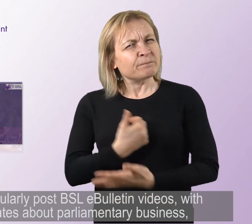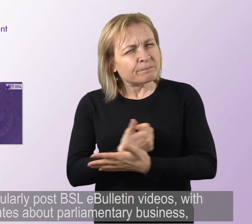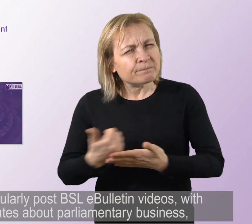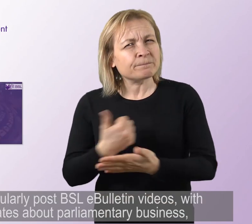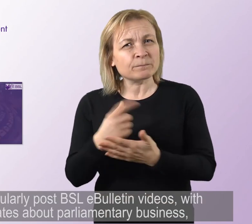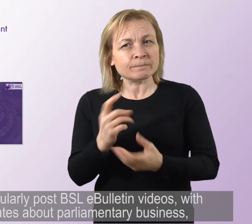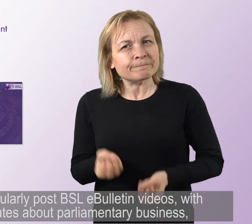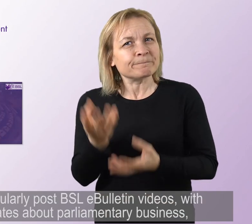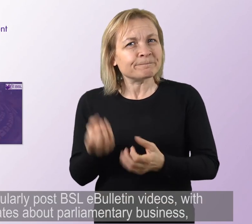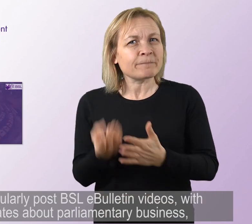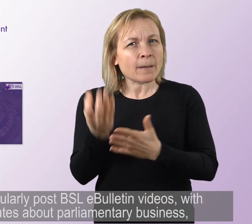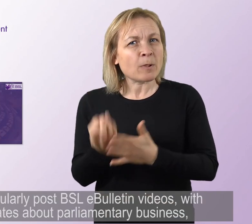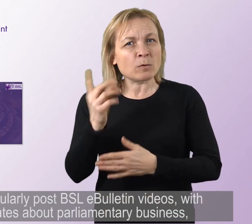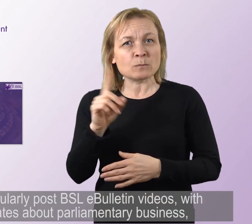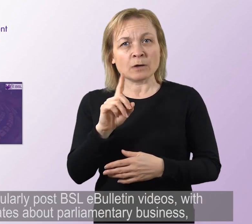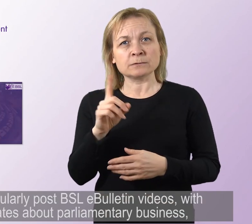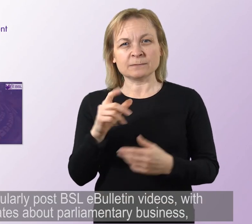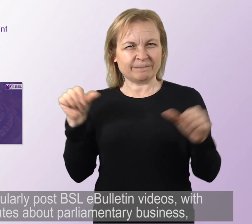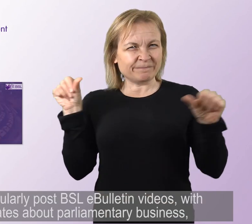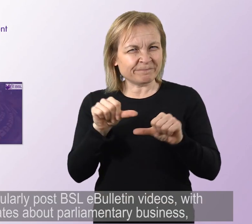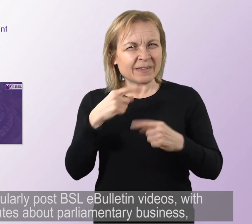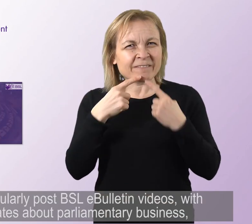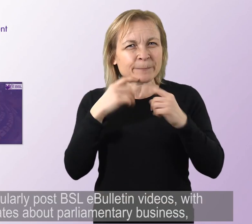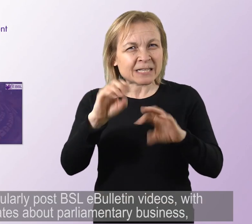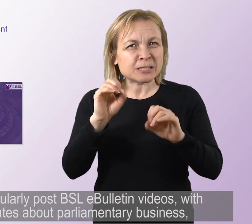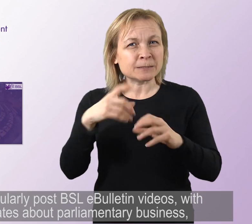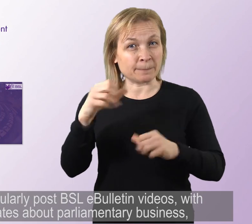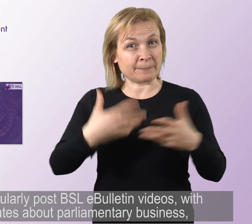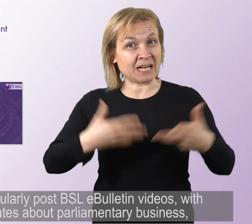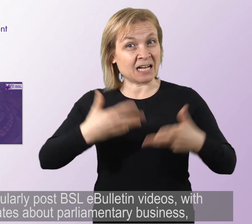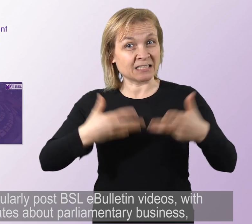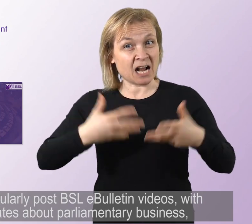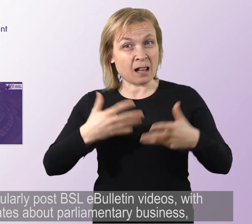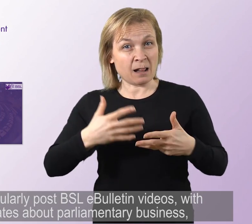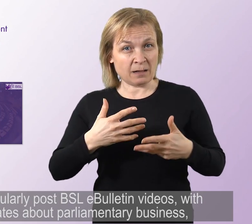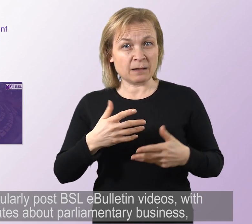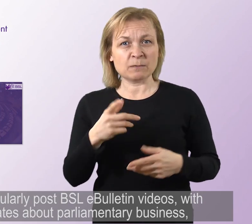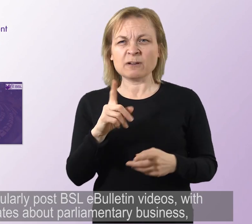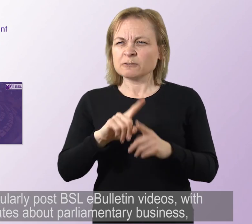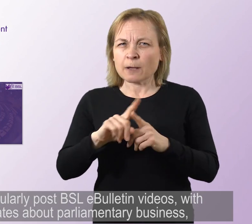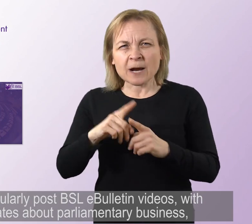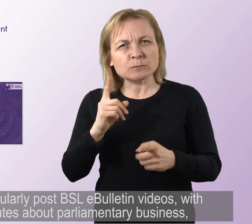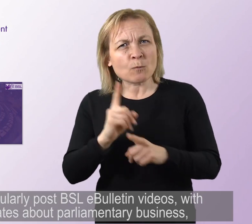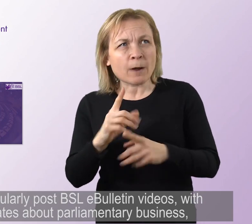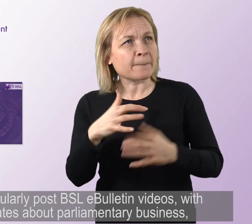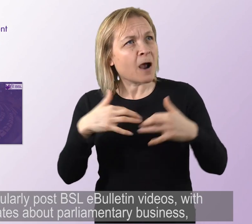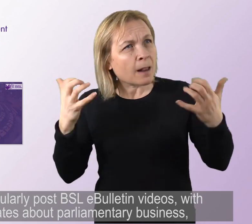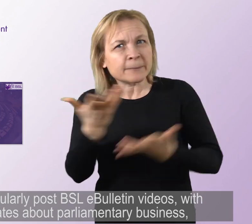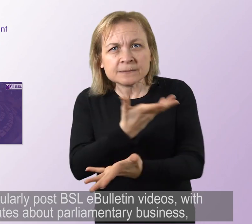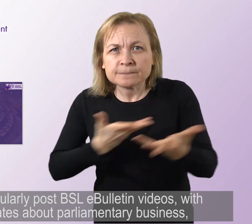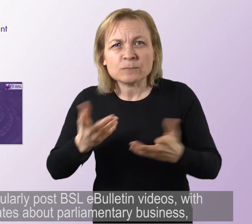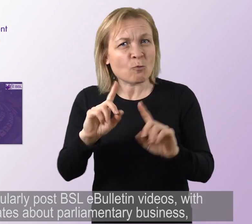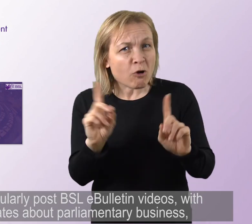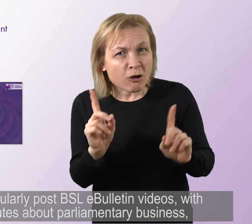We regularly post BSL e-bulletin videos, with updates about parliamentary business,